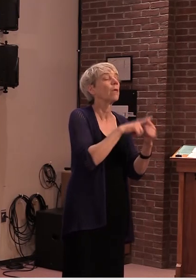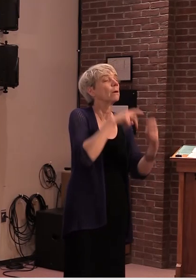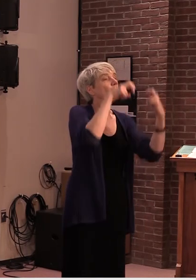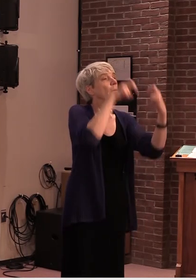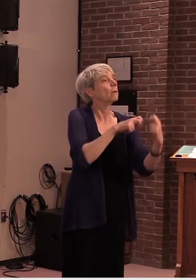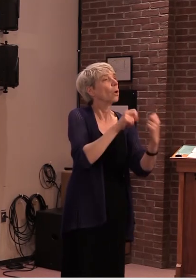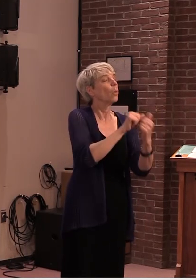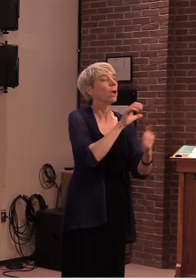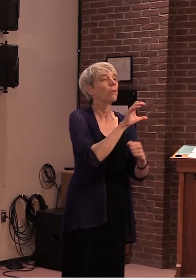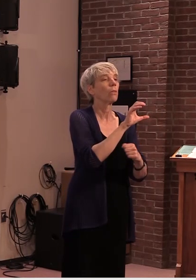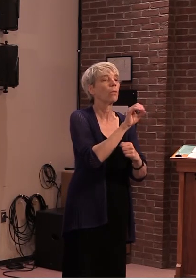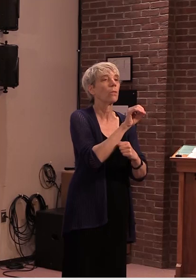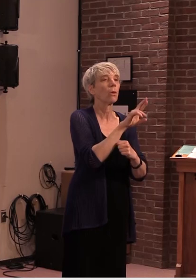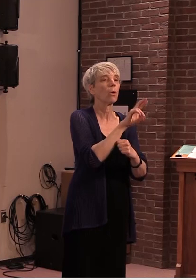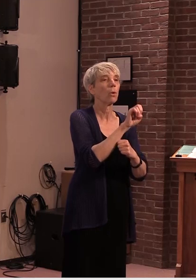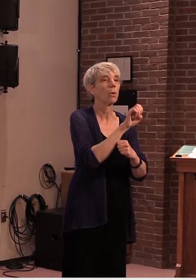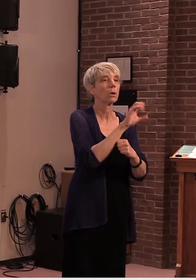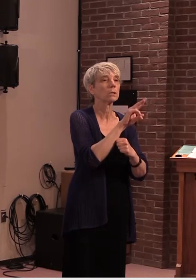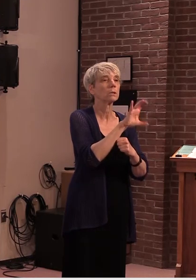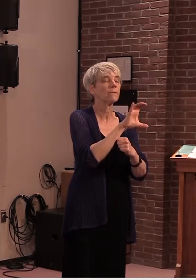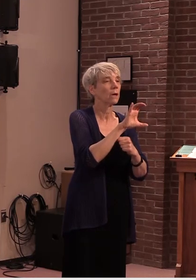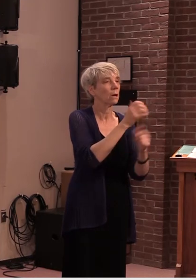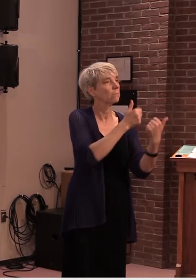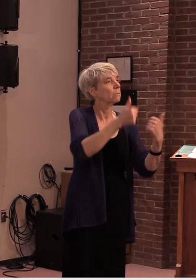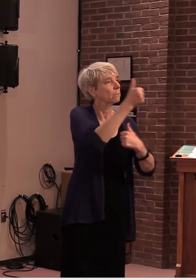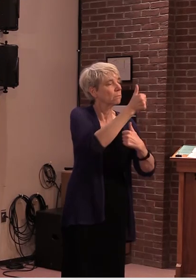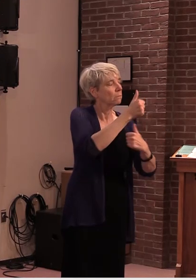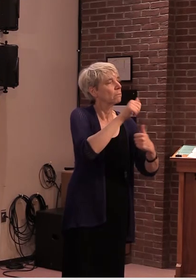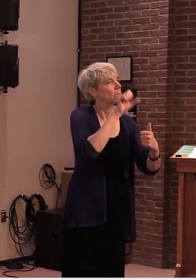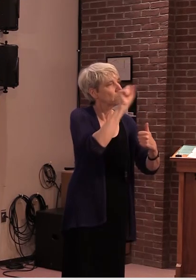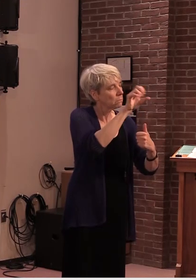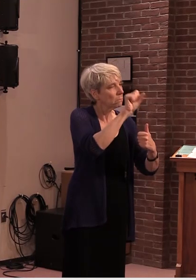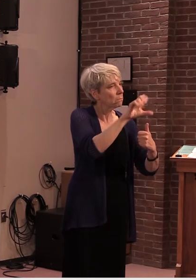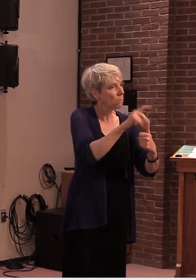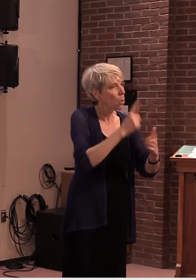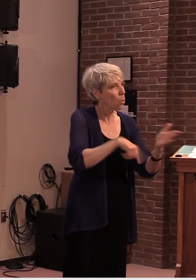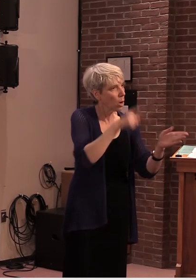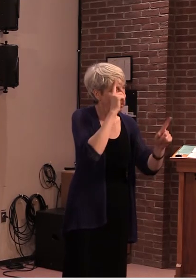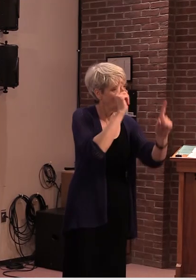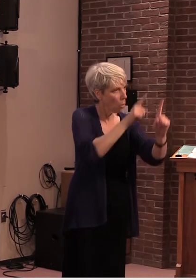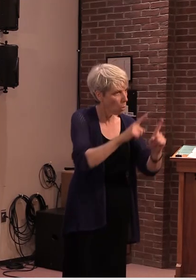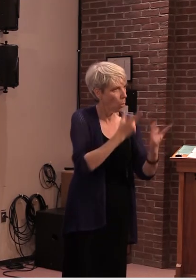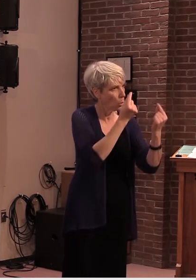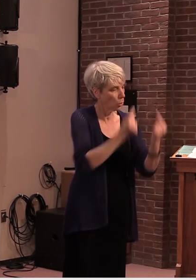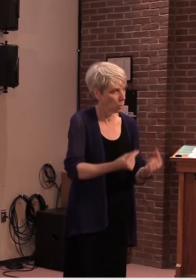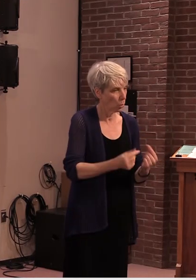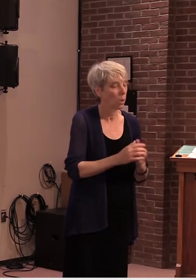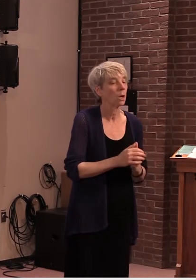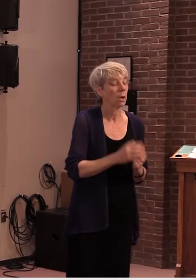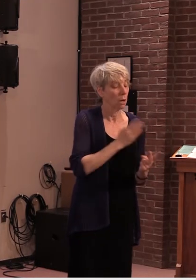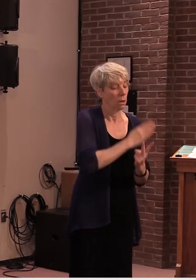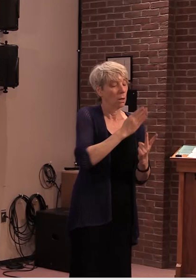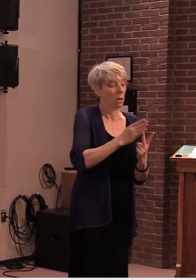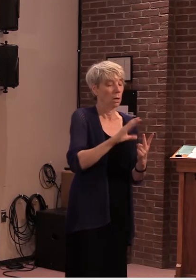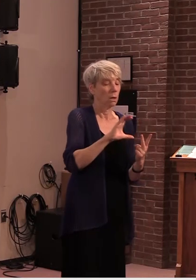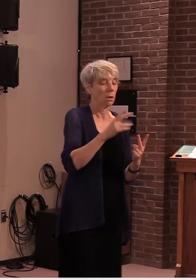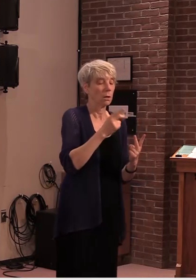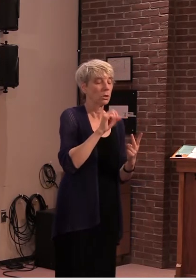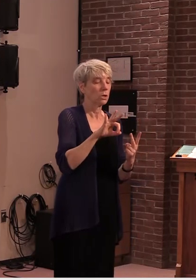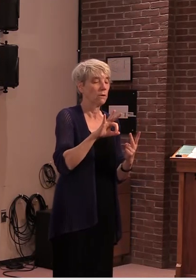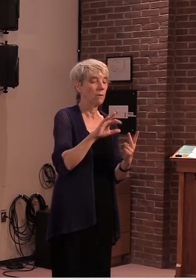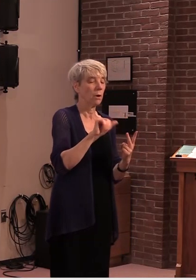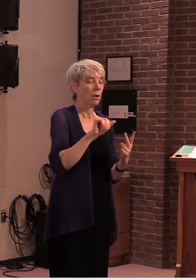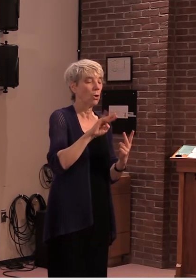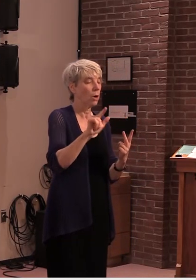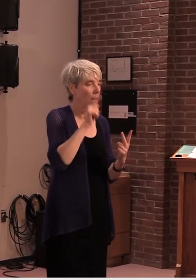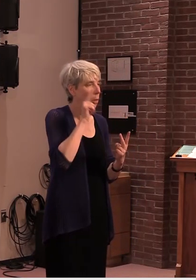meet the expectations of care. Chief Arnell will continue the inspection of processes at the facility today.